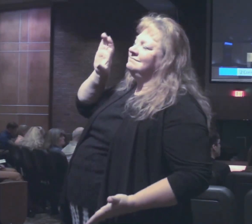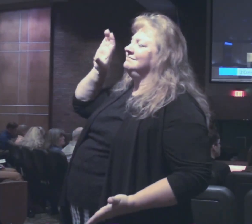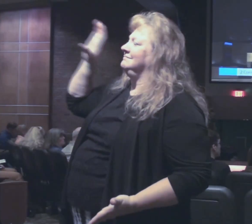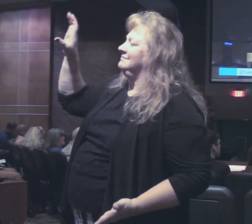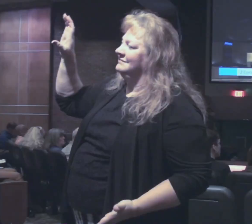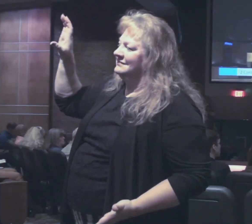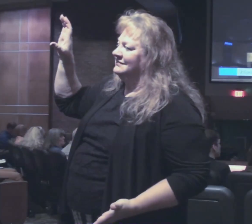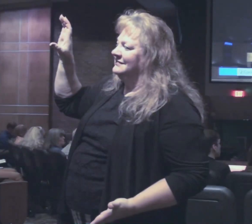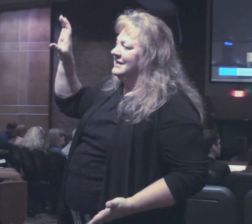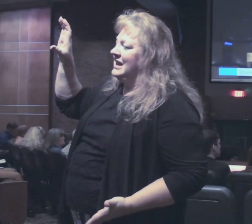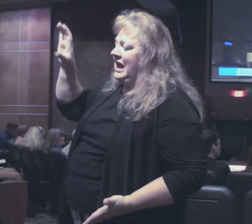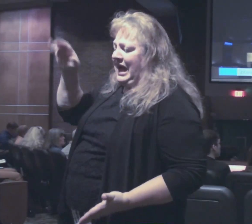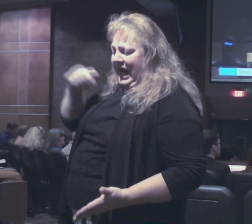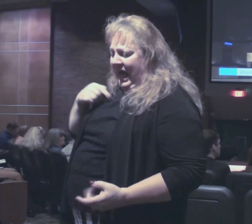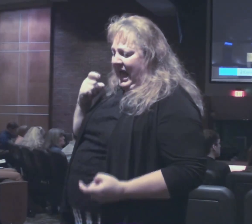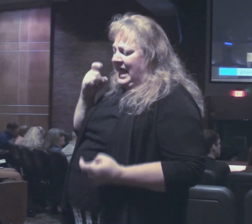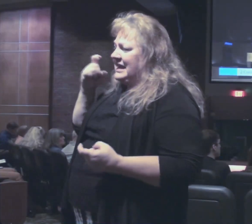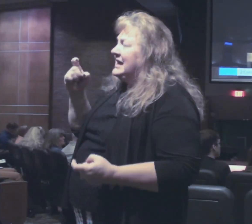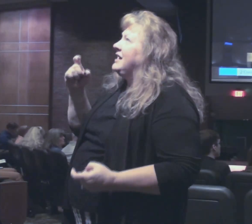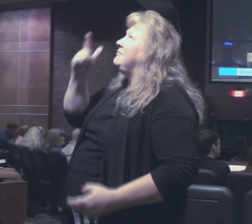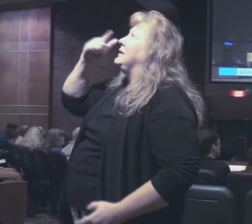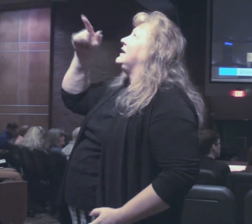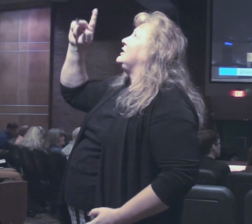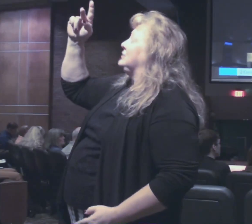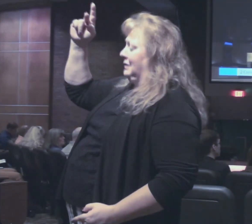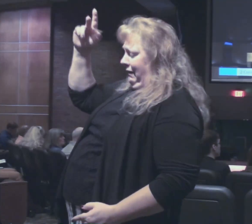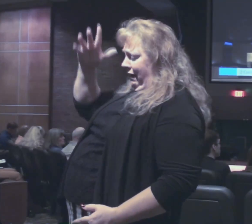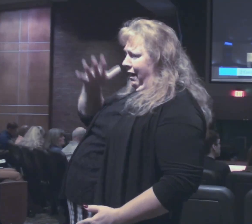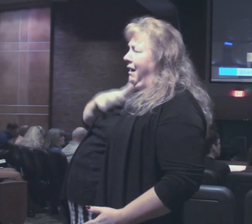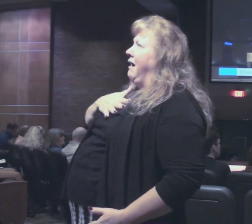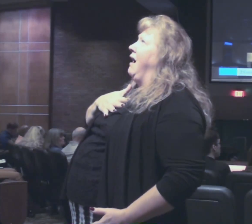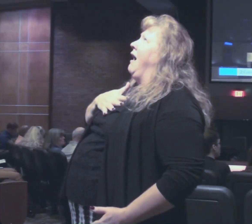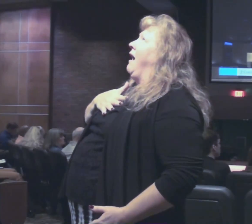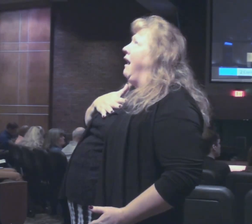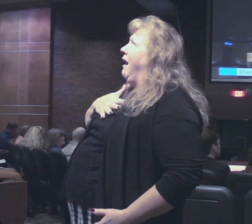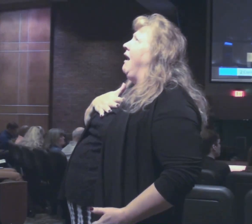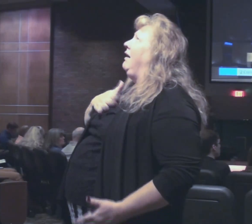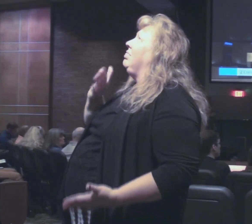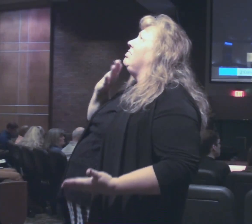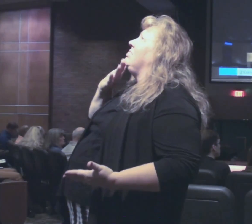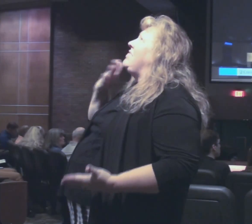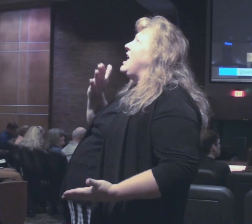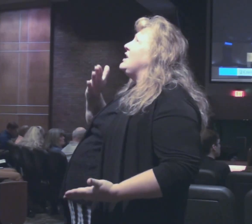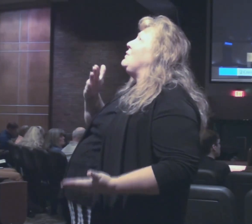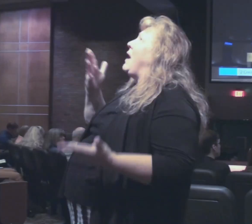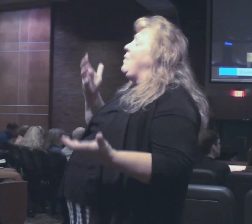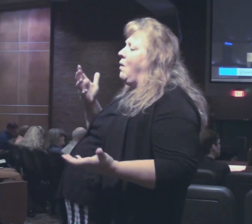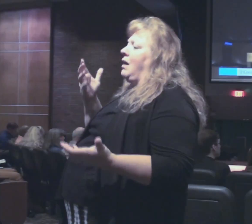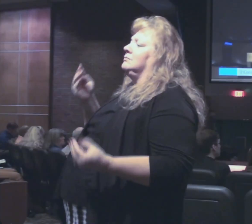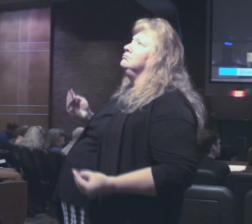I give because I see God's grace working in my life. God has blessed me.